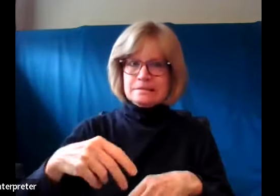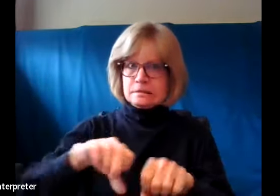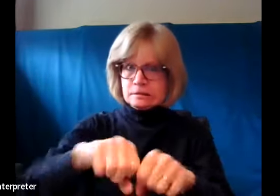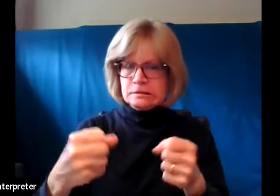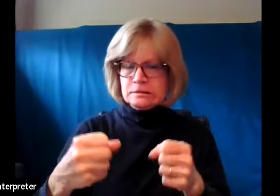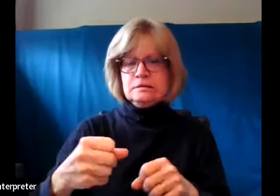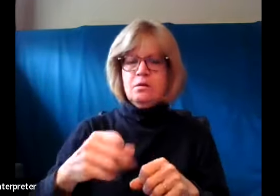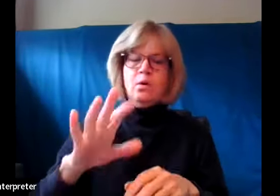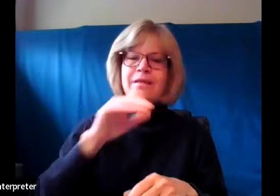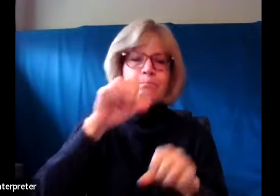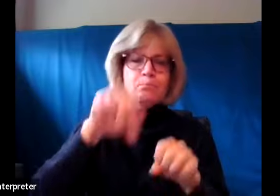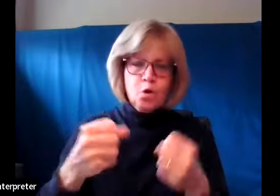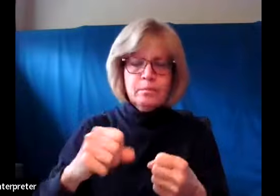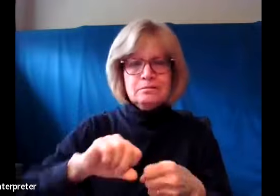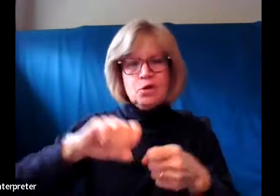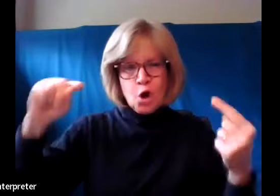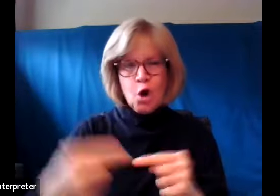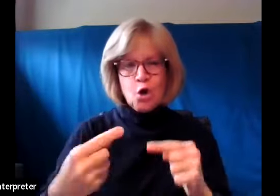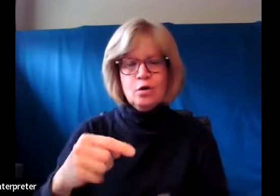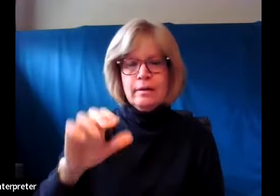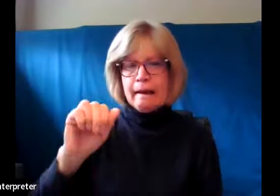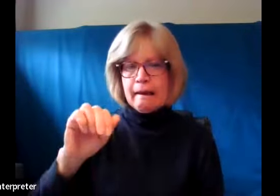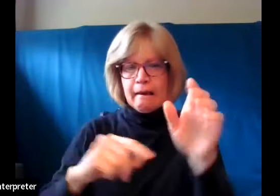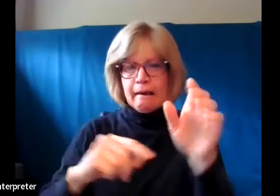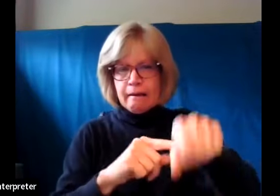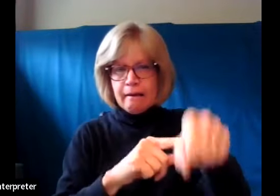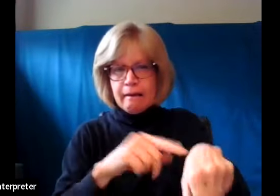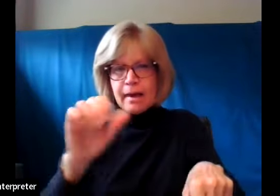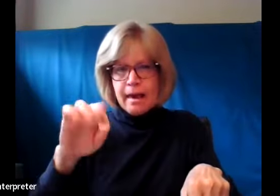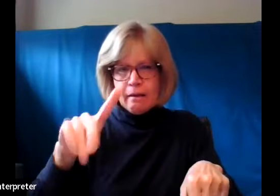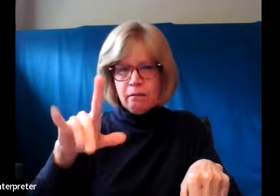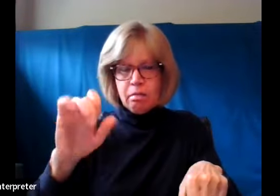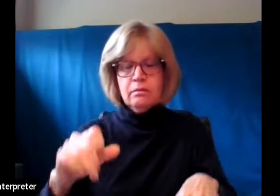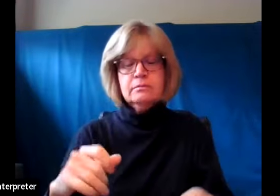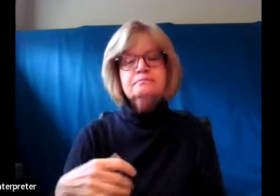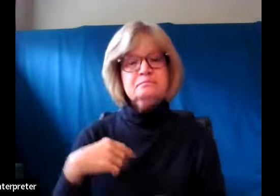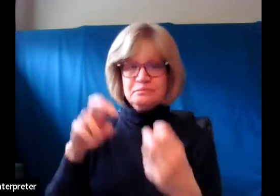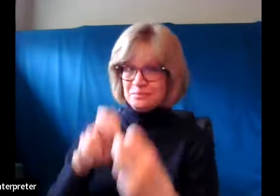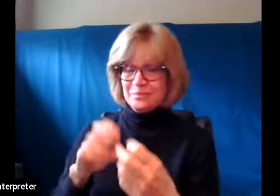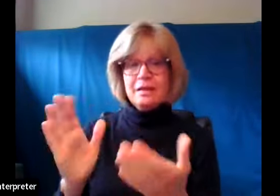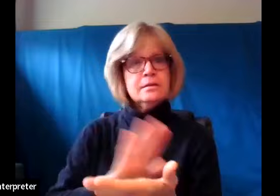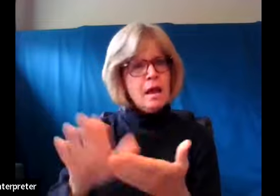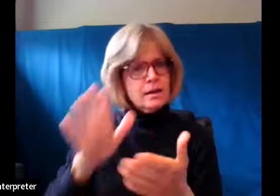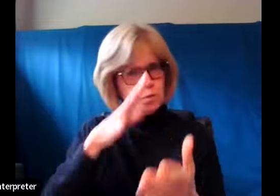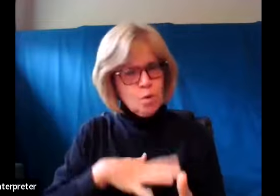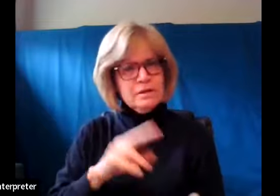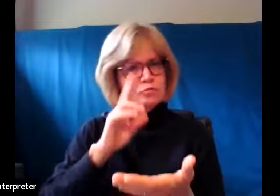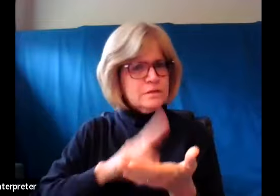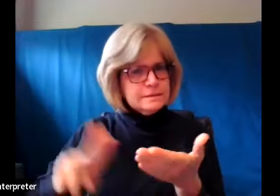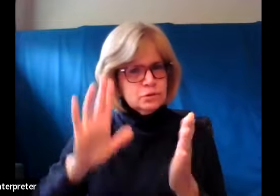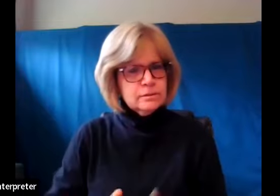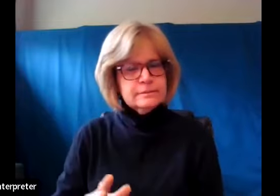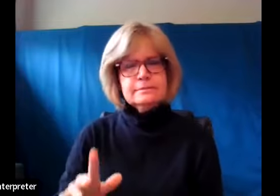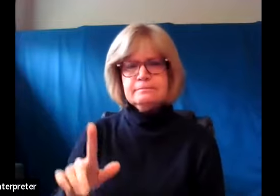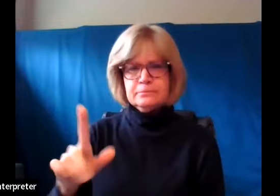being checked in by this very nice woman who was asking a number of questions, one of which was, what is your